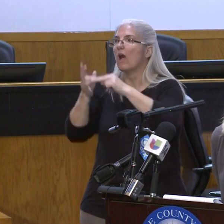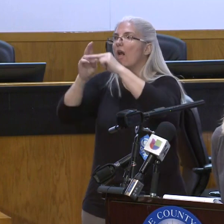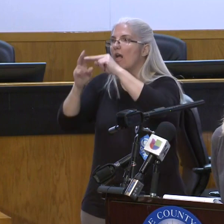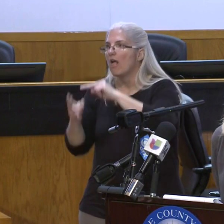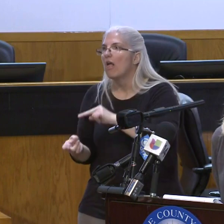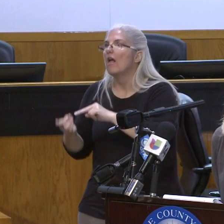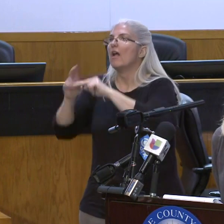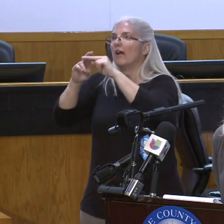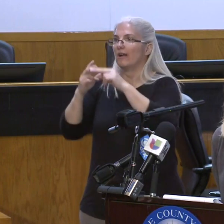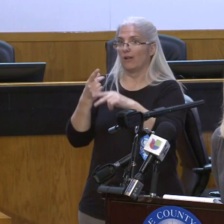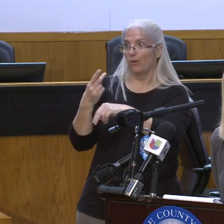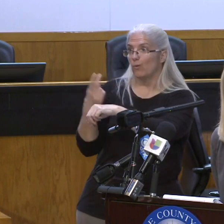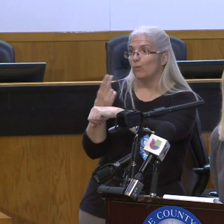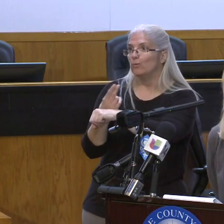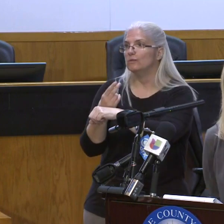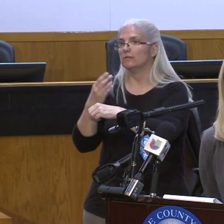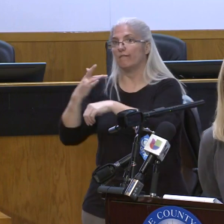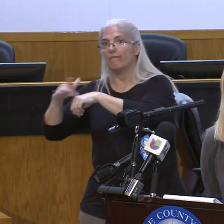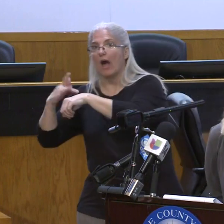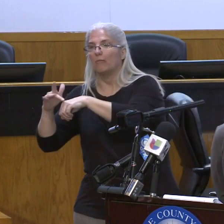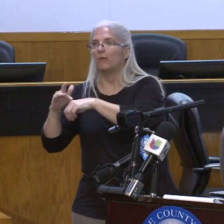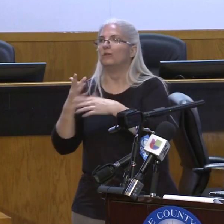some supplies that are in need of repair.